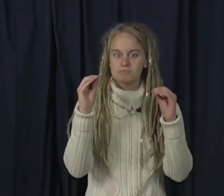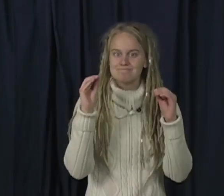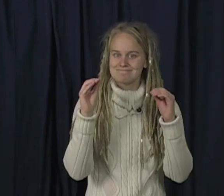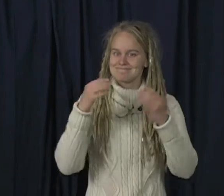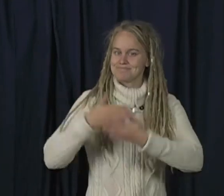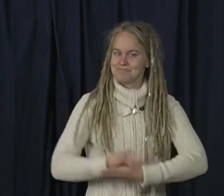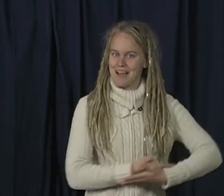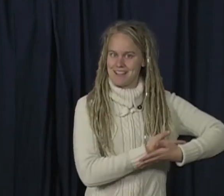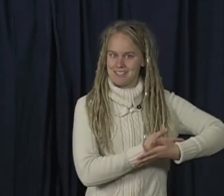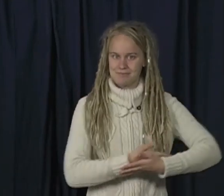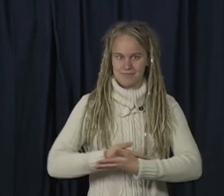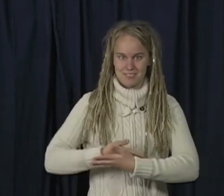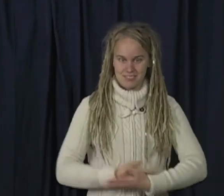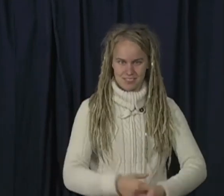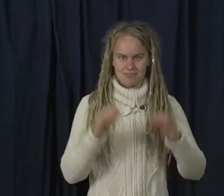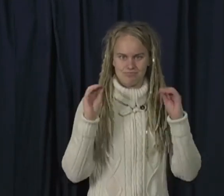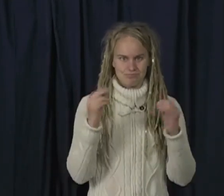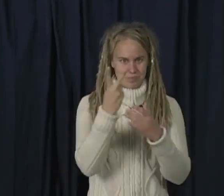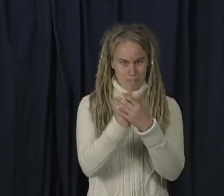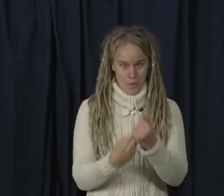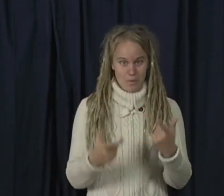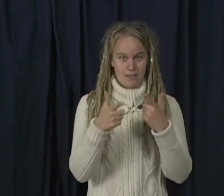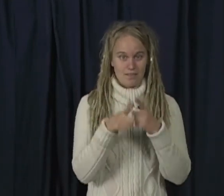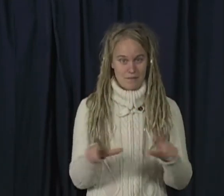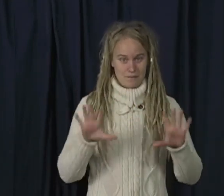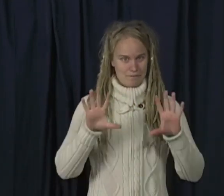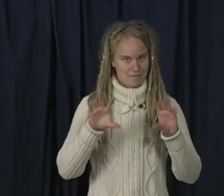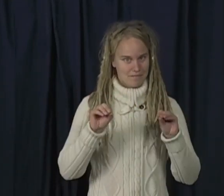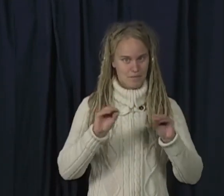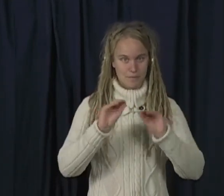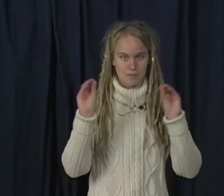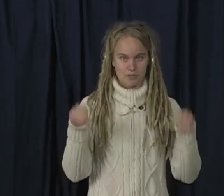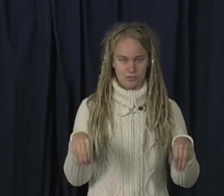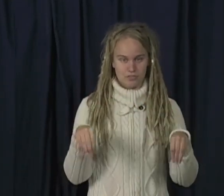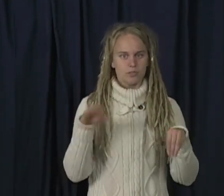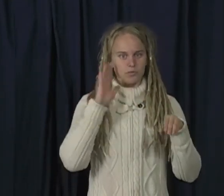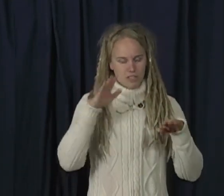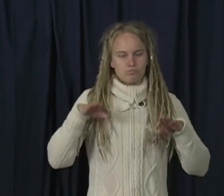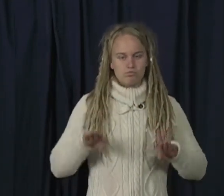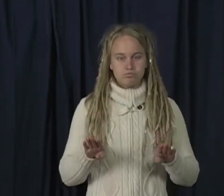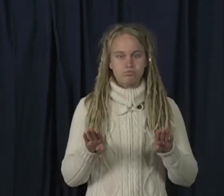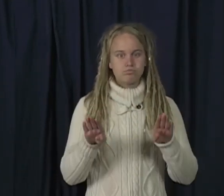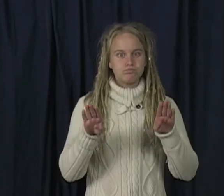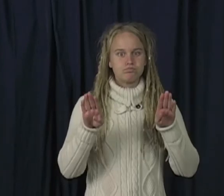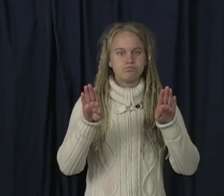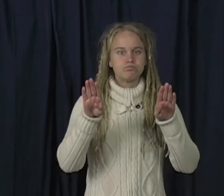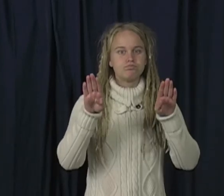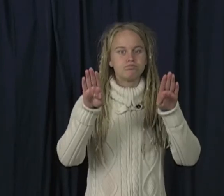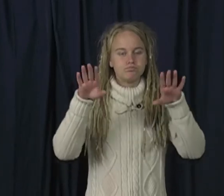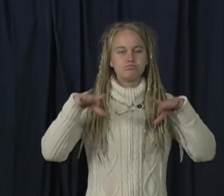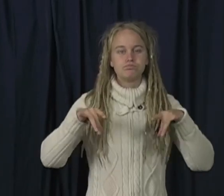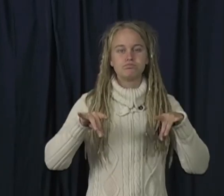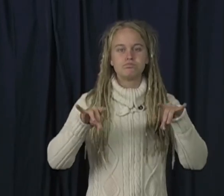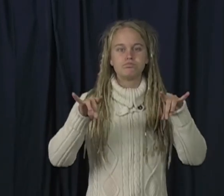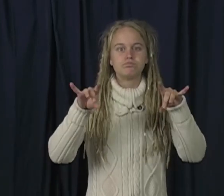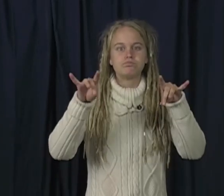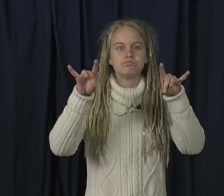age of exposure, the younger the better, is critical. In teaching in a 50-50 manner, both languages